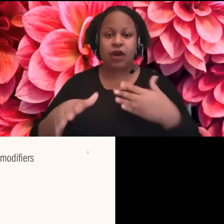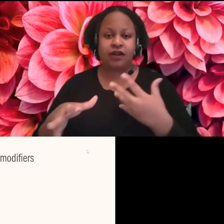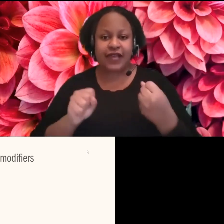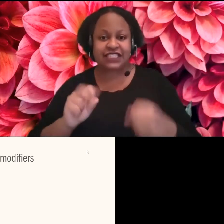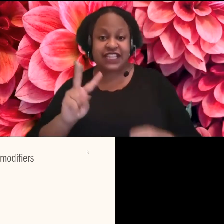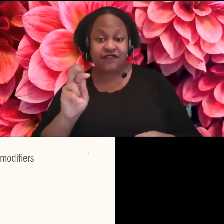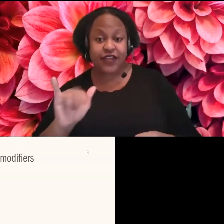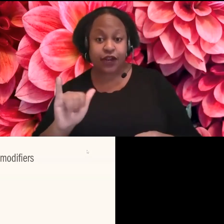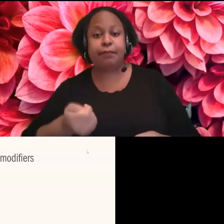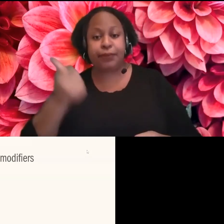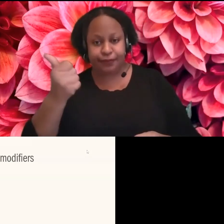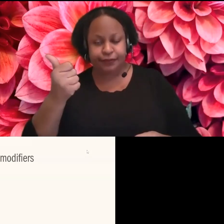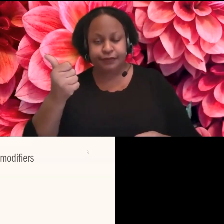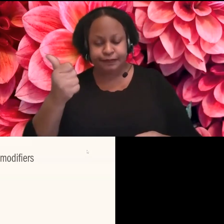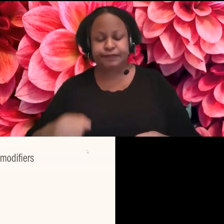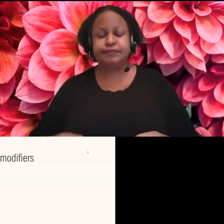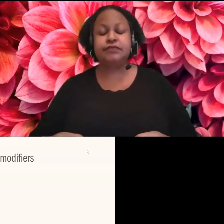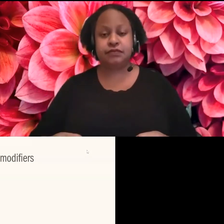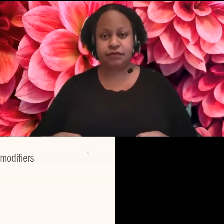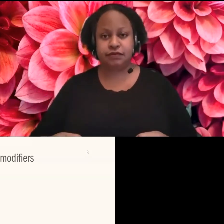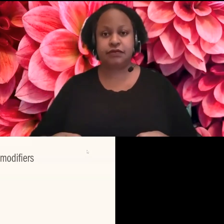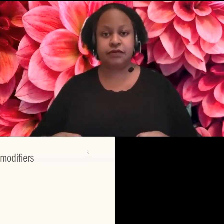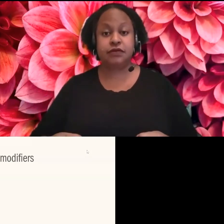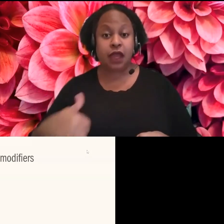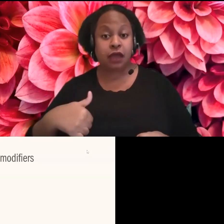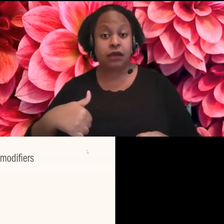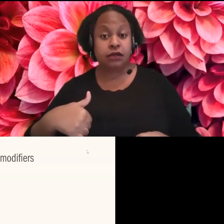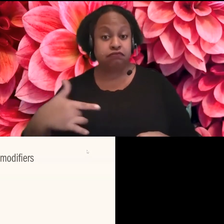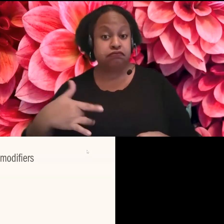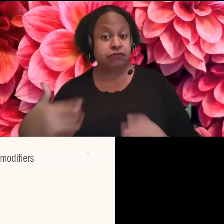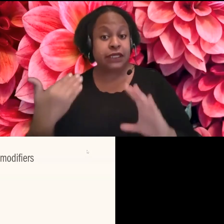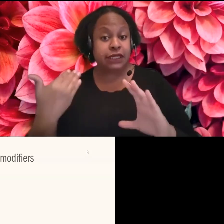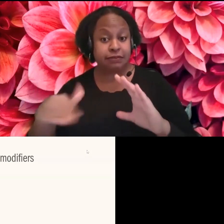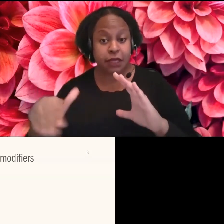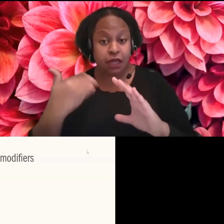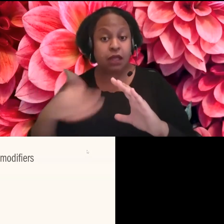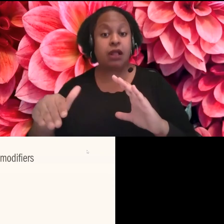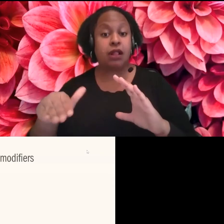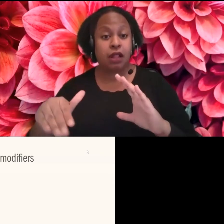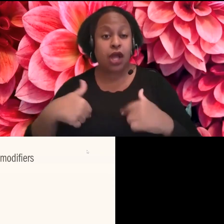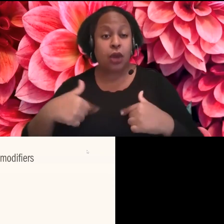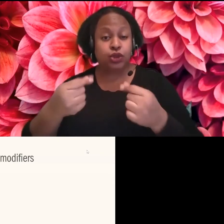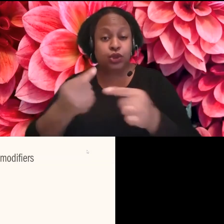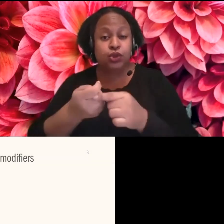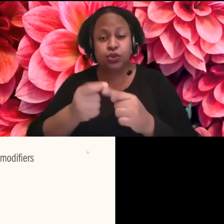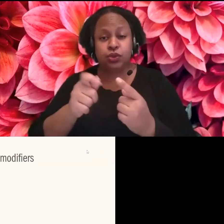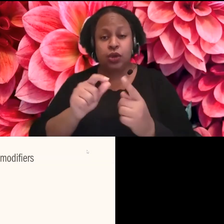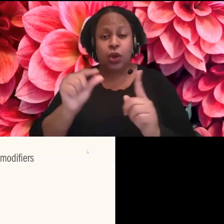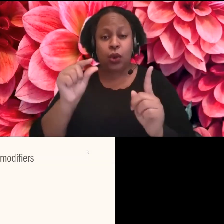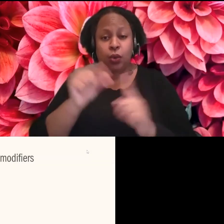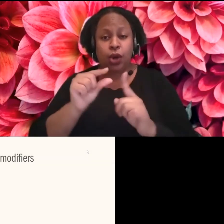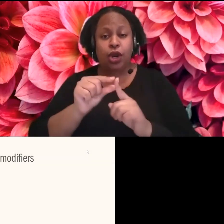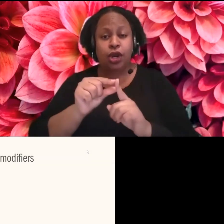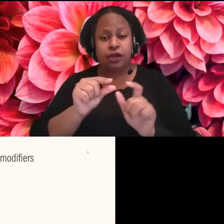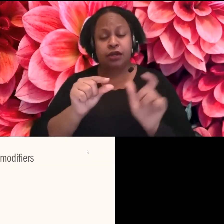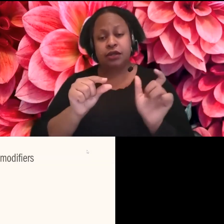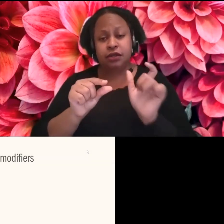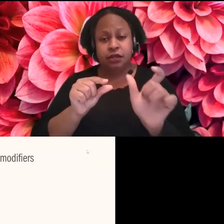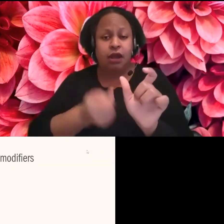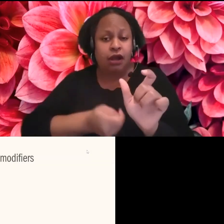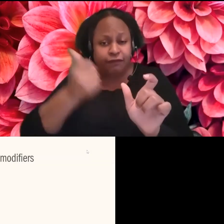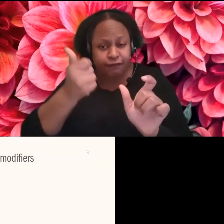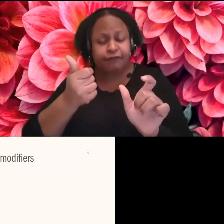of the times, and I do this in emails, I try to cut them out. And sometimes it's because I think of, uh, socialization